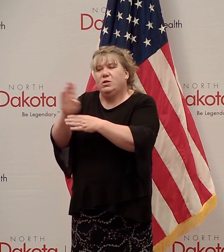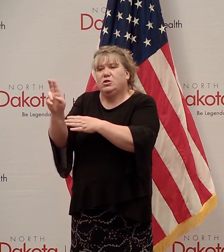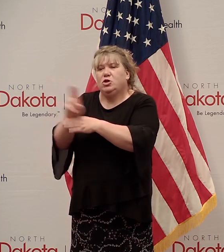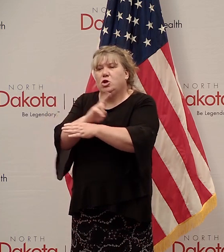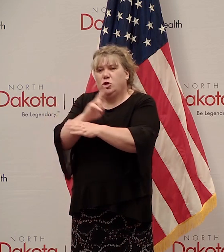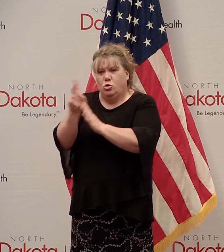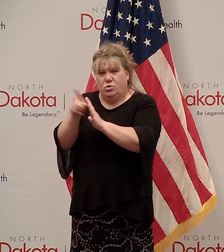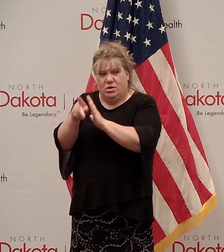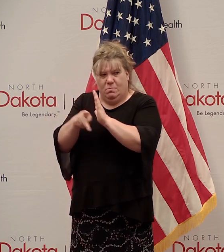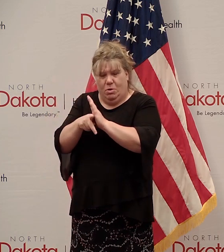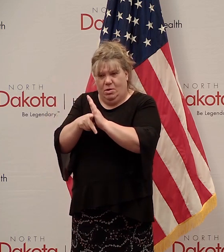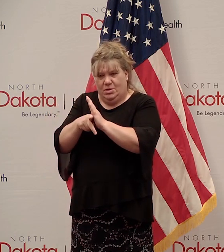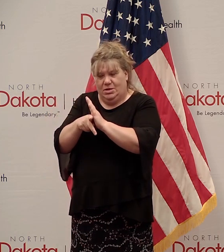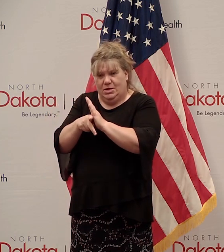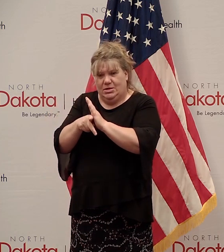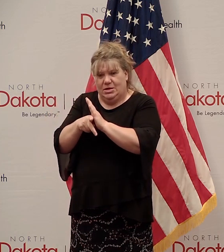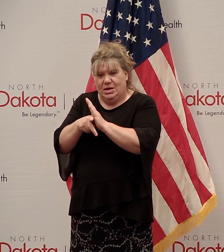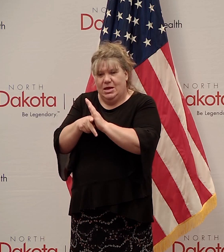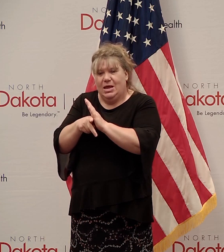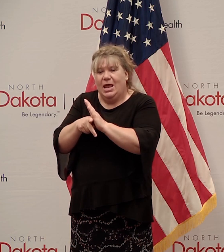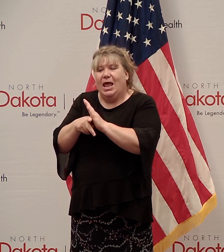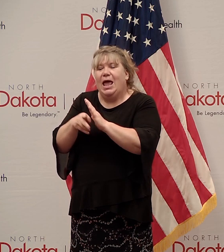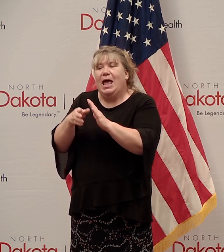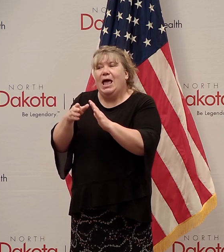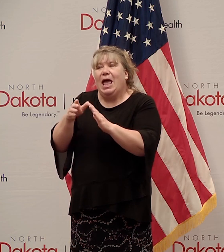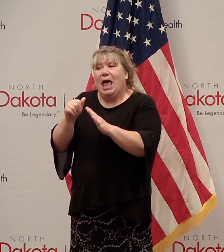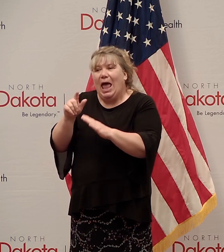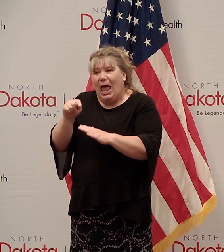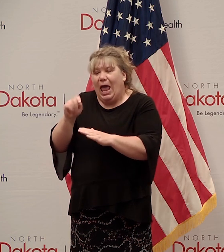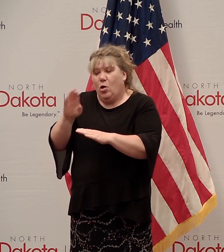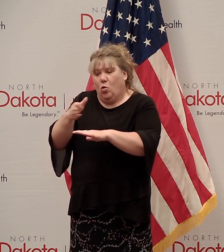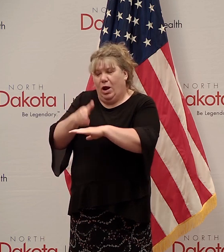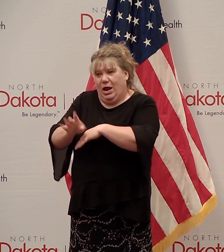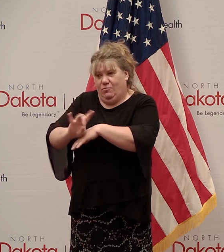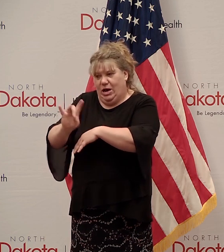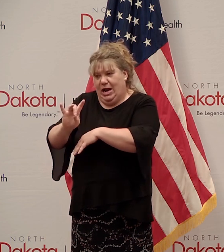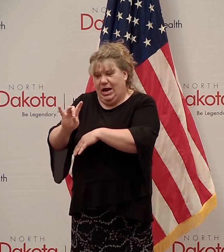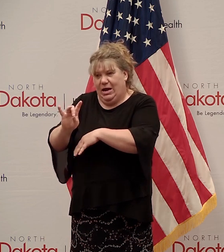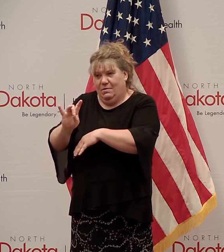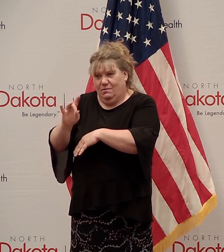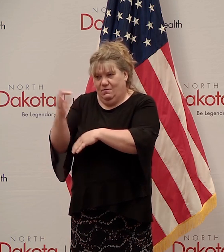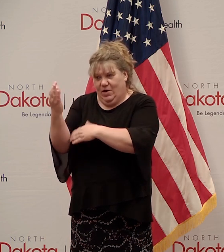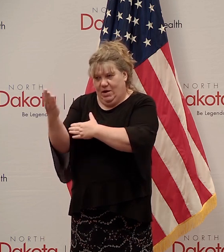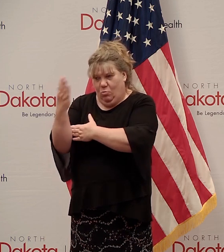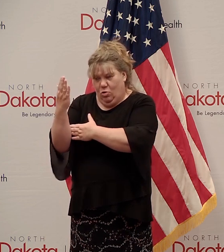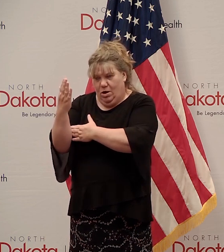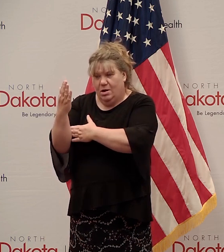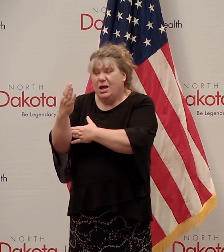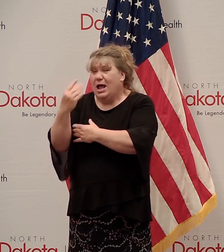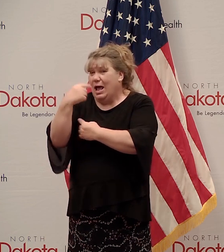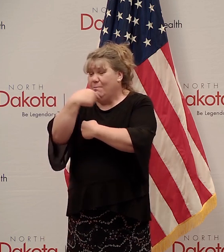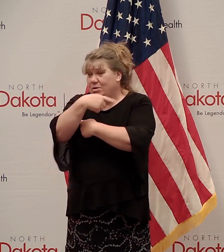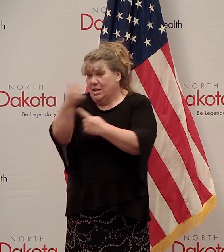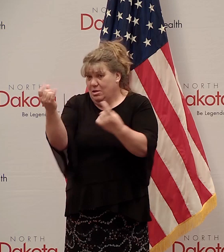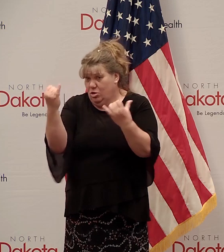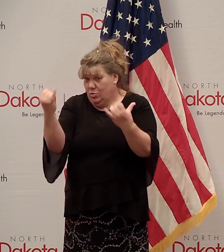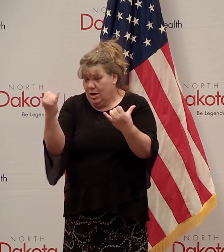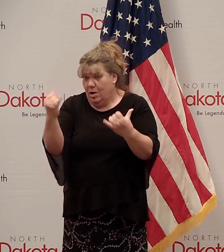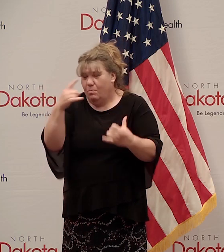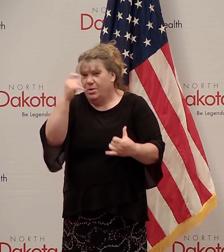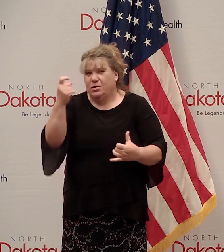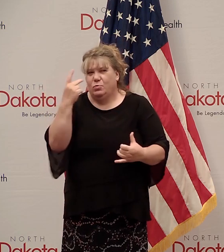guidelines at or after 8 a.m. on Friday morning. And I'm just saying this because I know we've seen that there was some